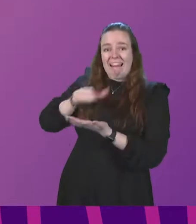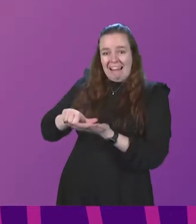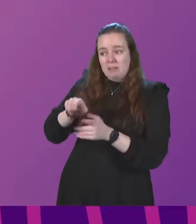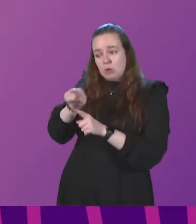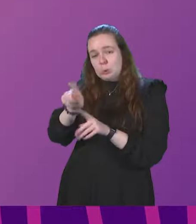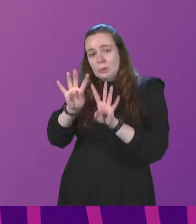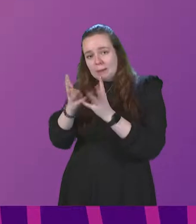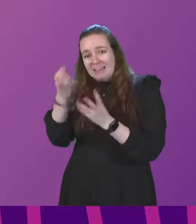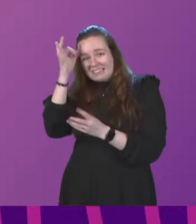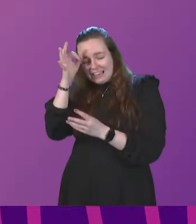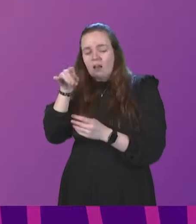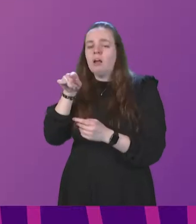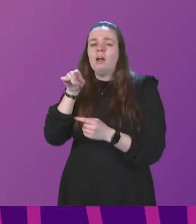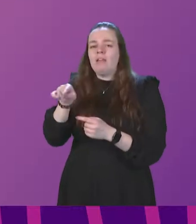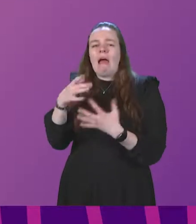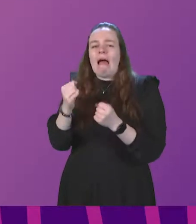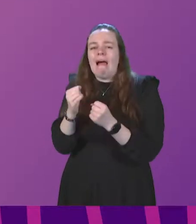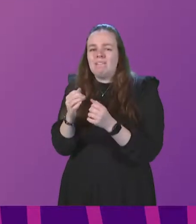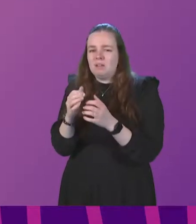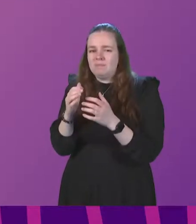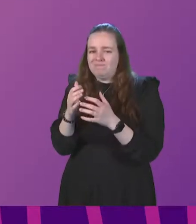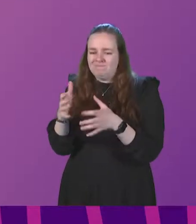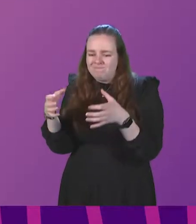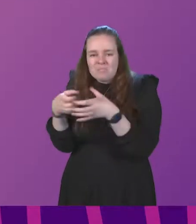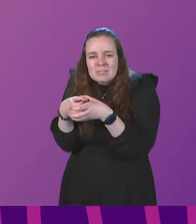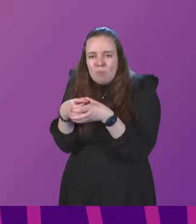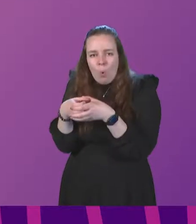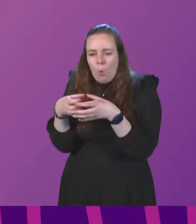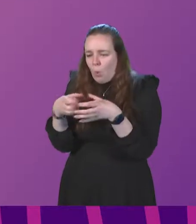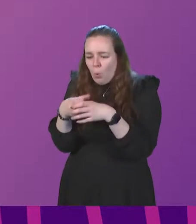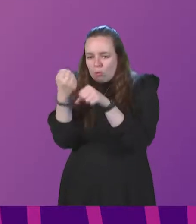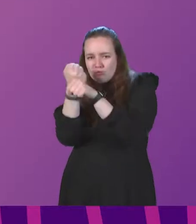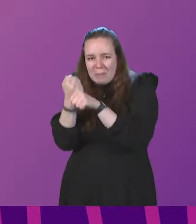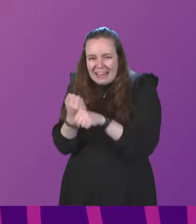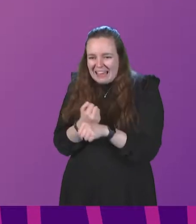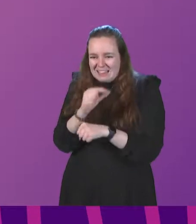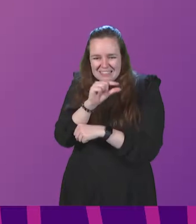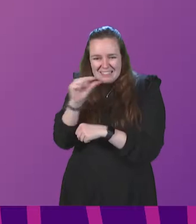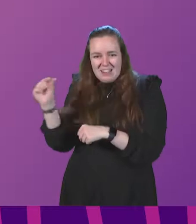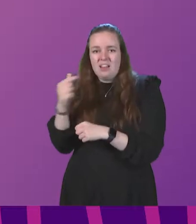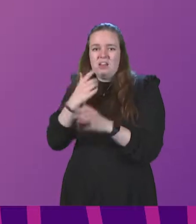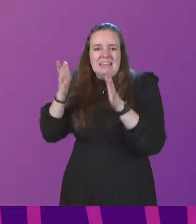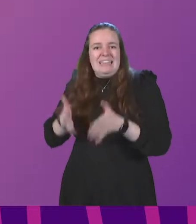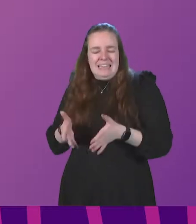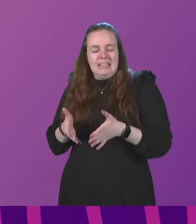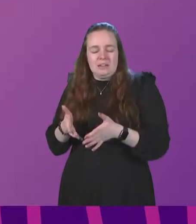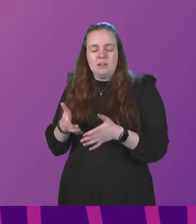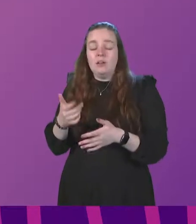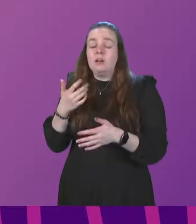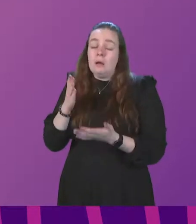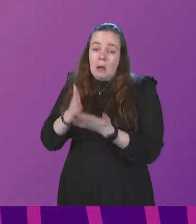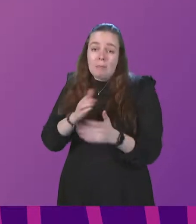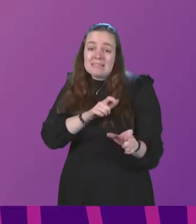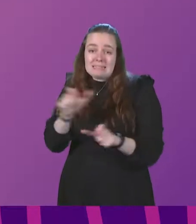very much of that was requiring exceptionally small-scale repairs being required for that. We did still